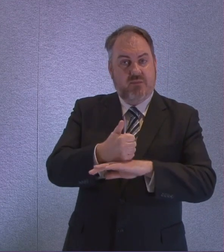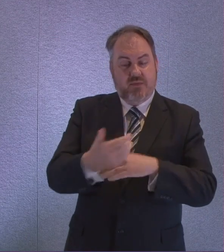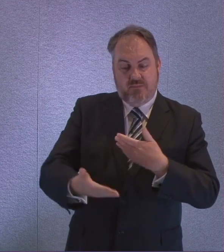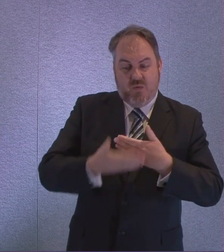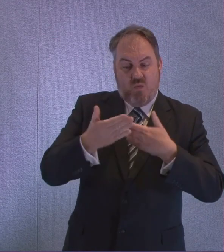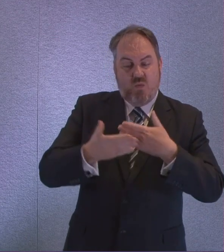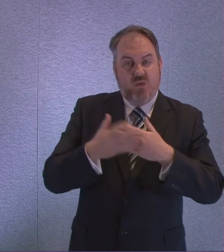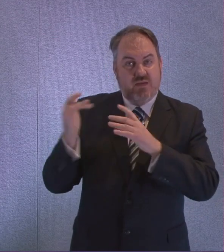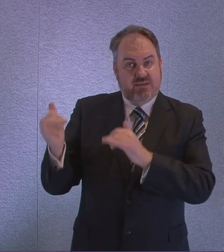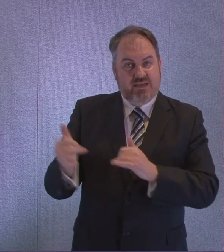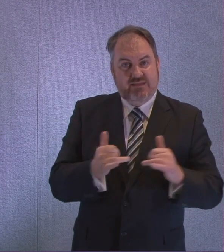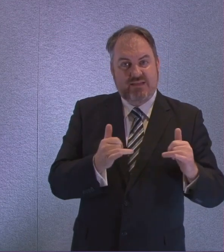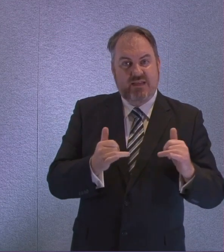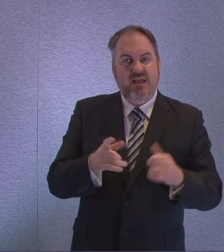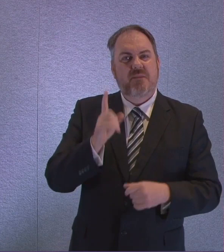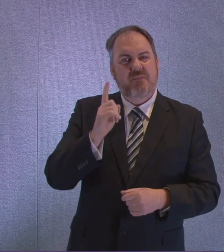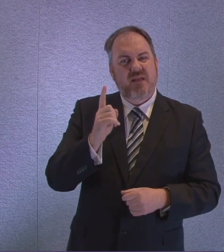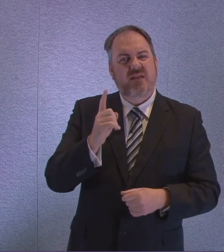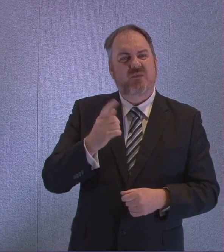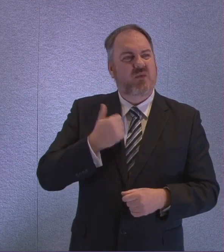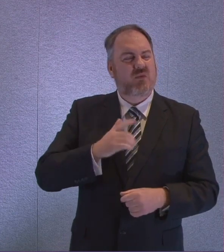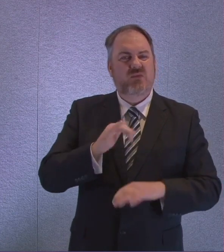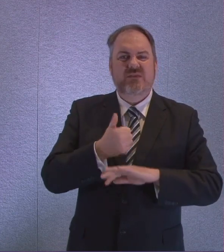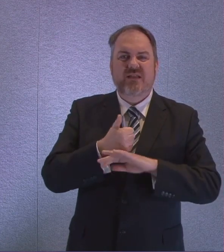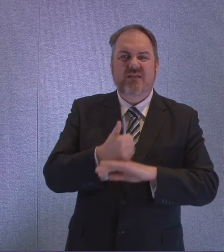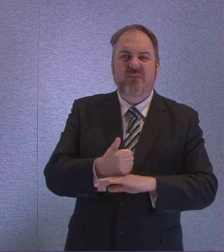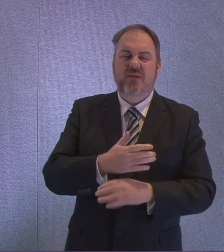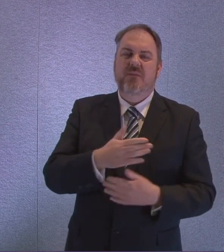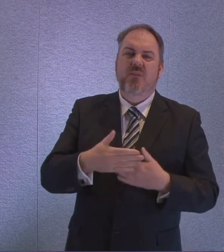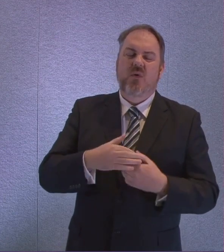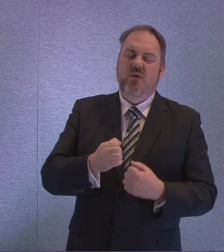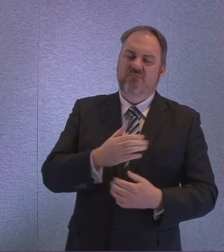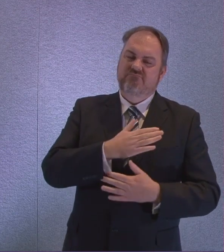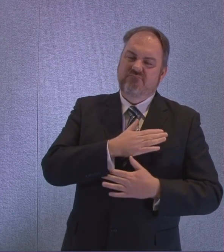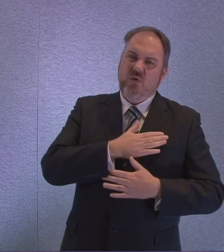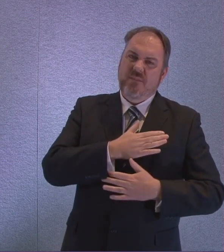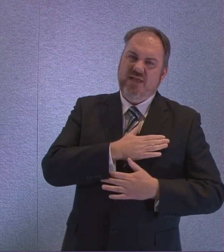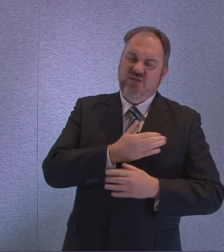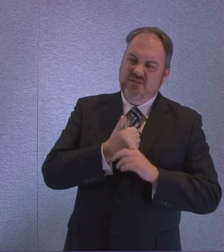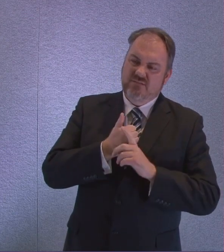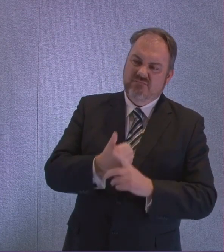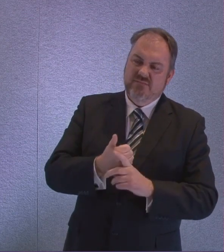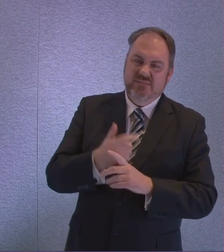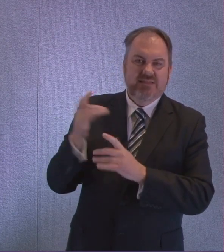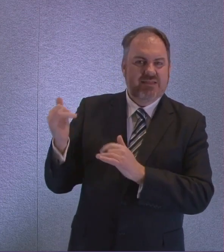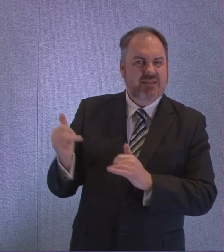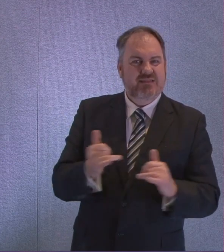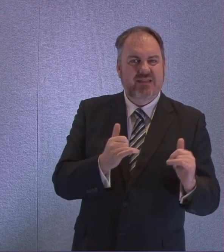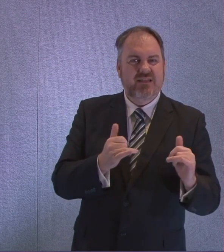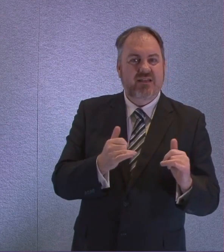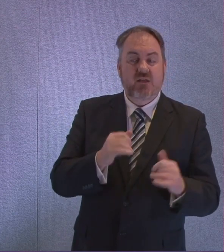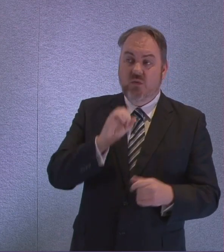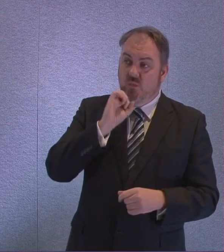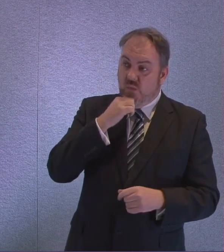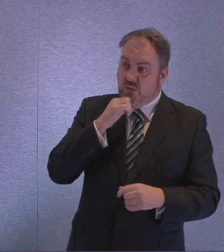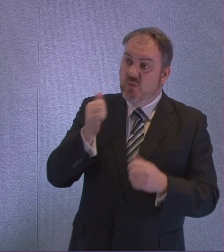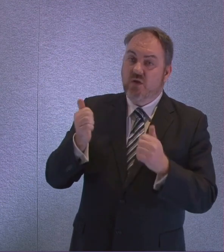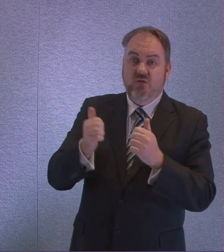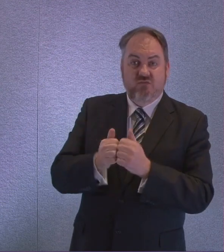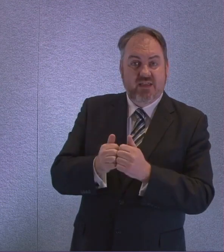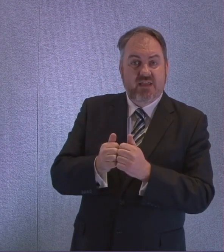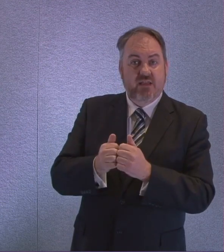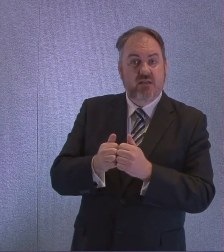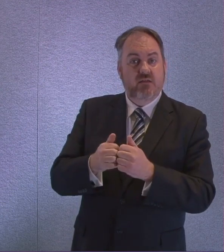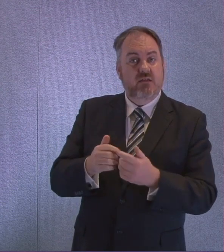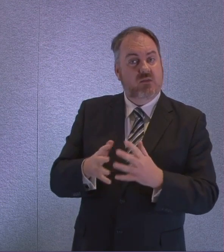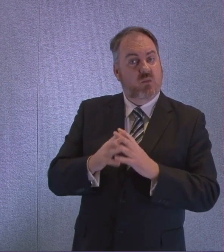the question of compassionate testing. And I want to ask the First Minister today if she will commit to look at the case for